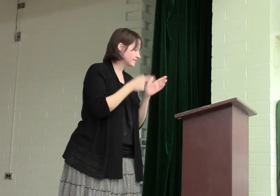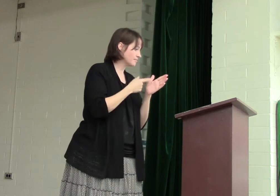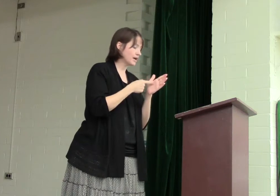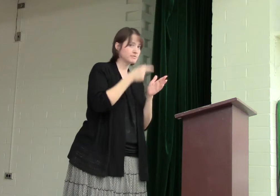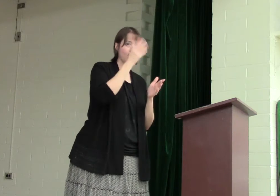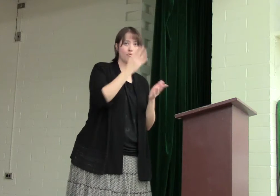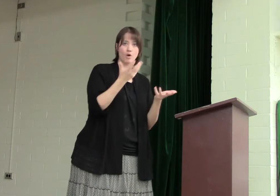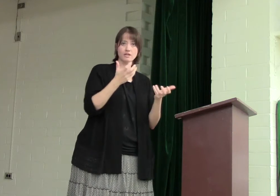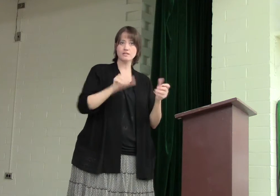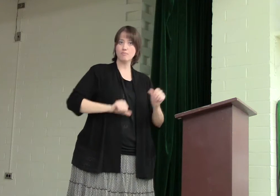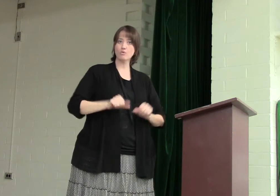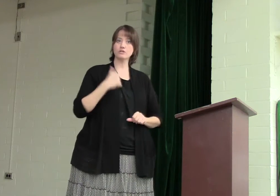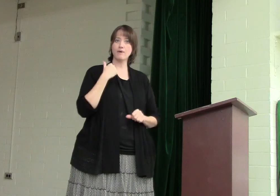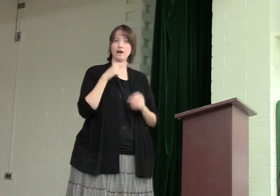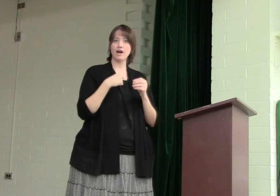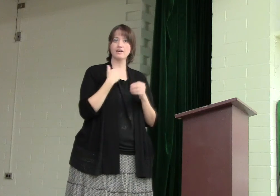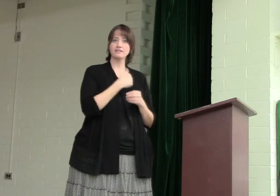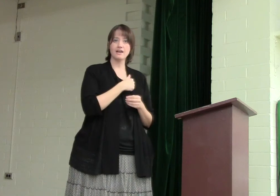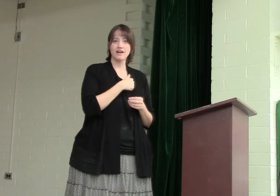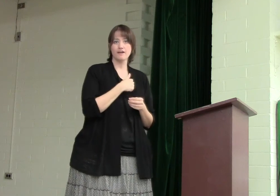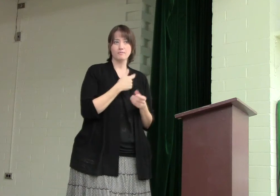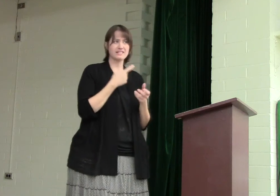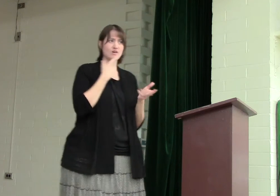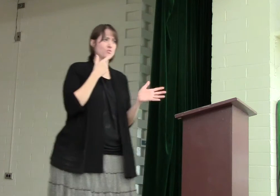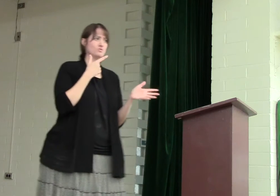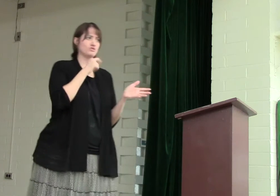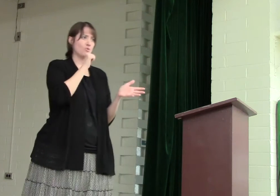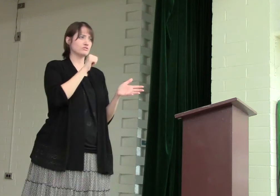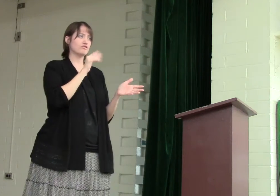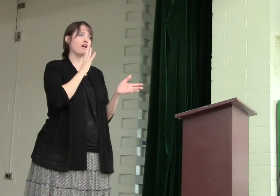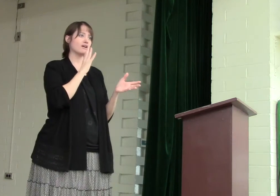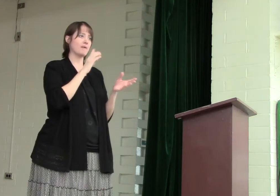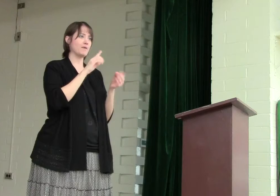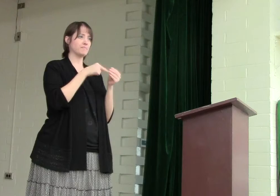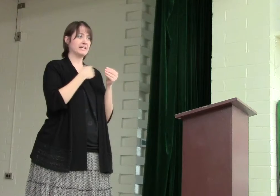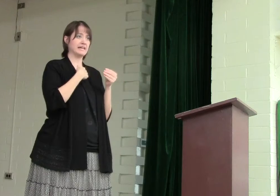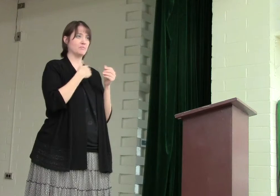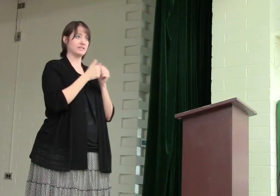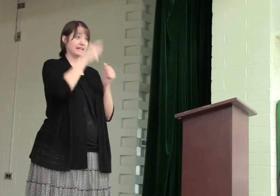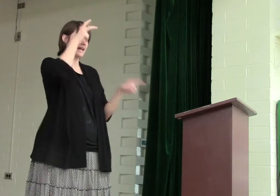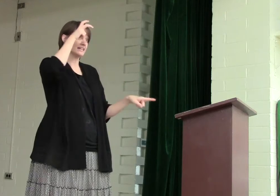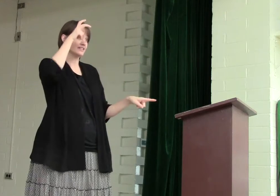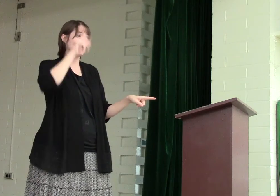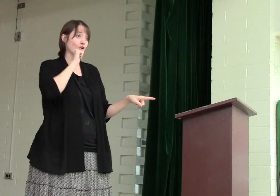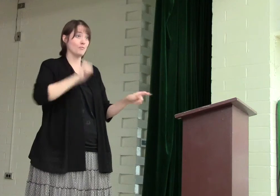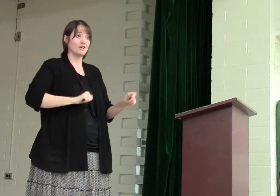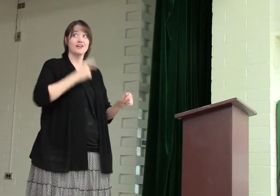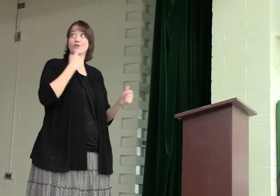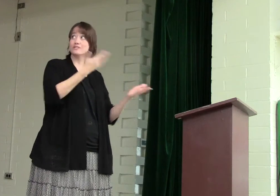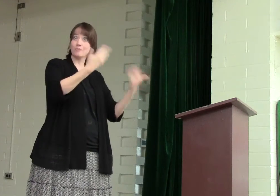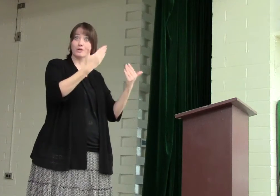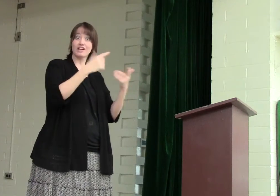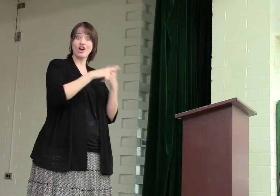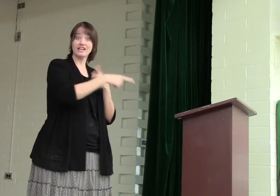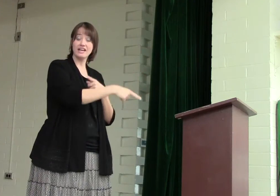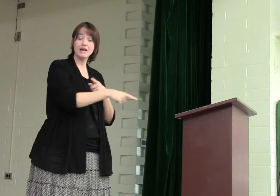sometimes God wants to boast about us. And we say, ooh, don't talk about me with Satan. Don't say, bring it on to him.